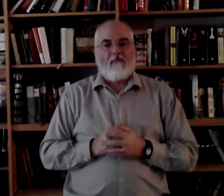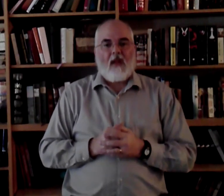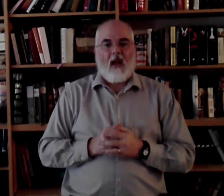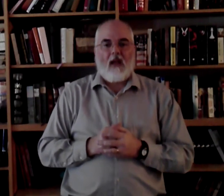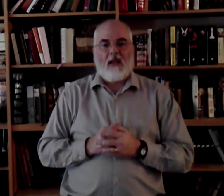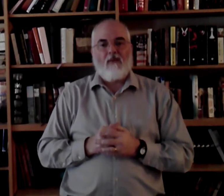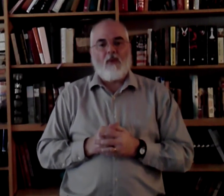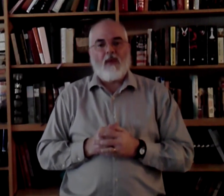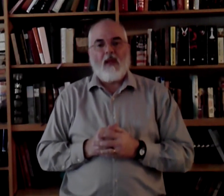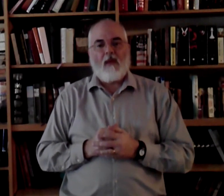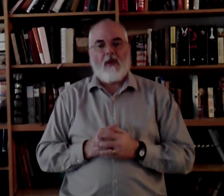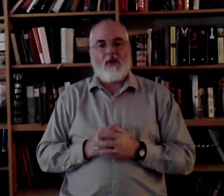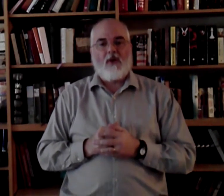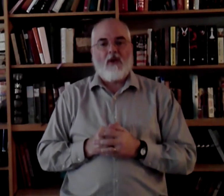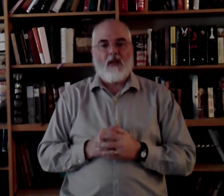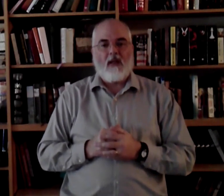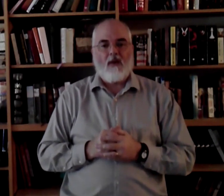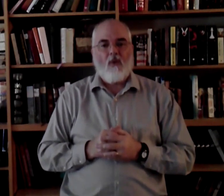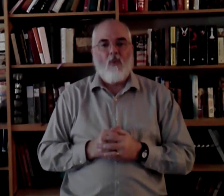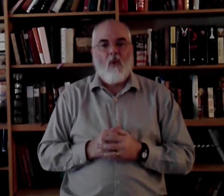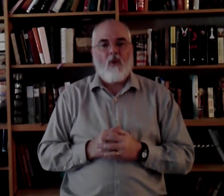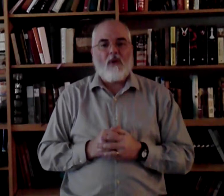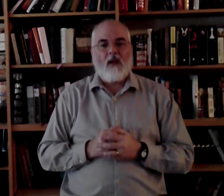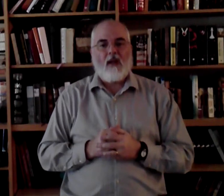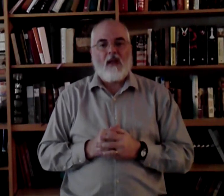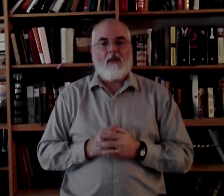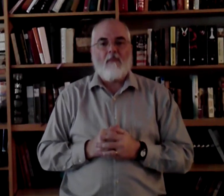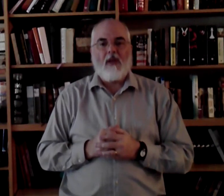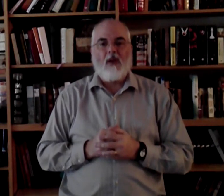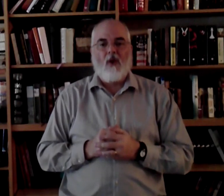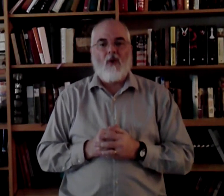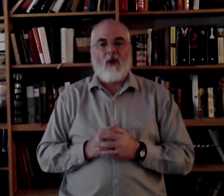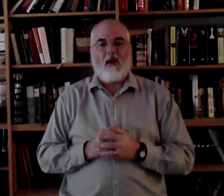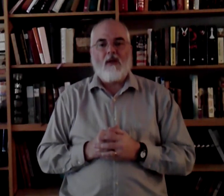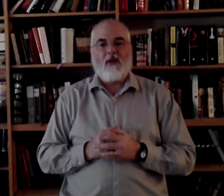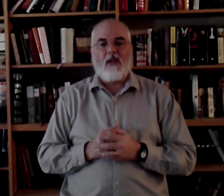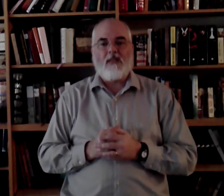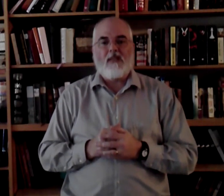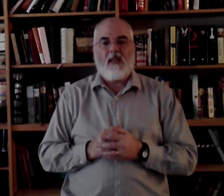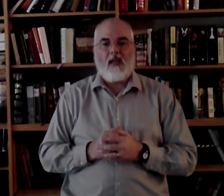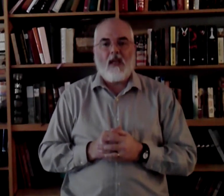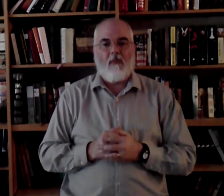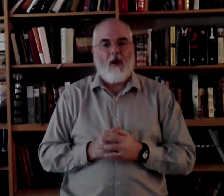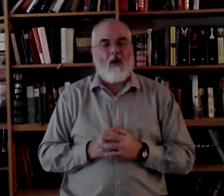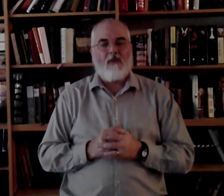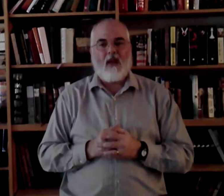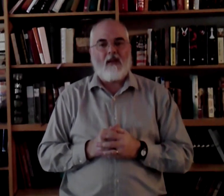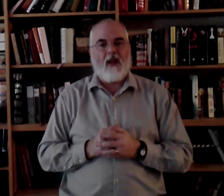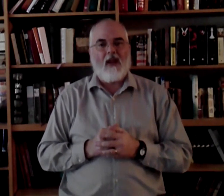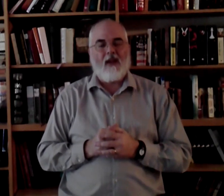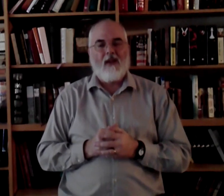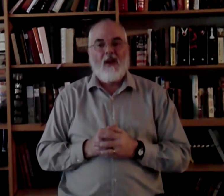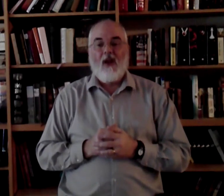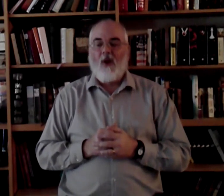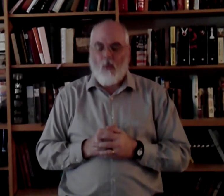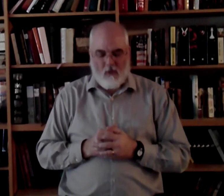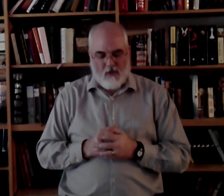I'll live with him eternally. Won't it be glory to see him on that day? Won't.